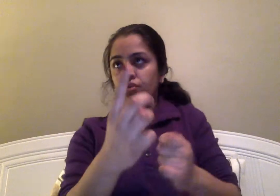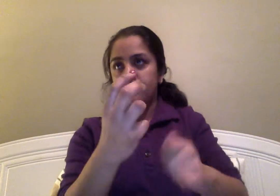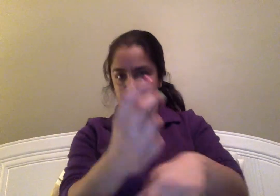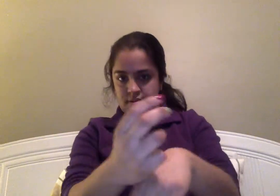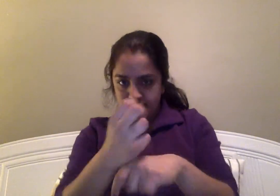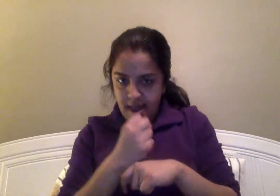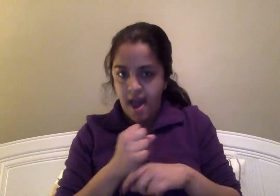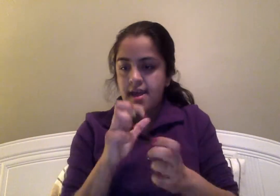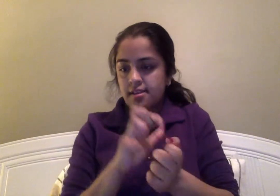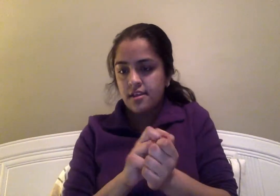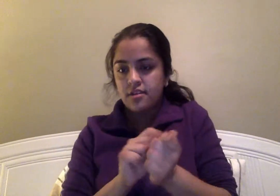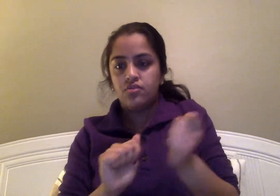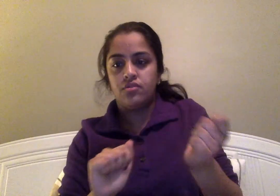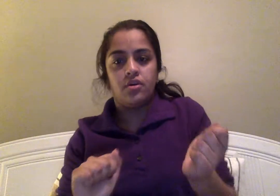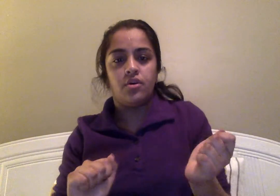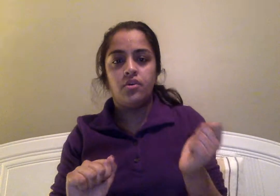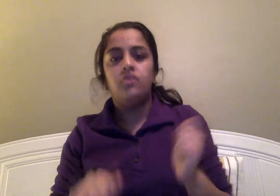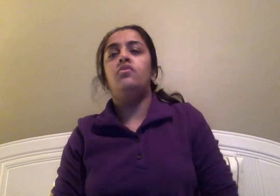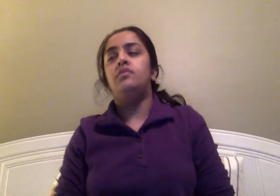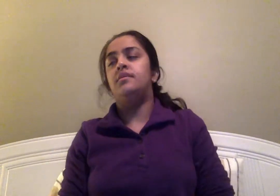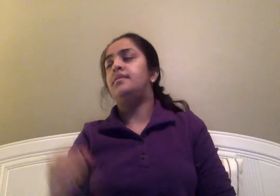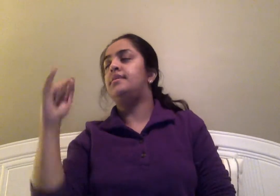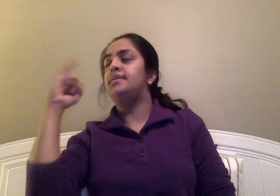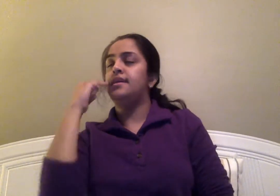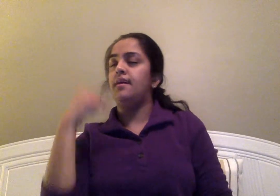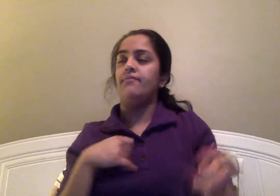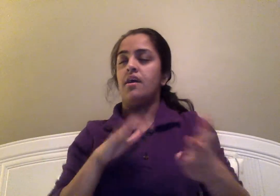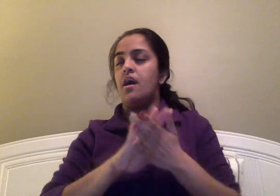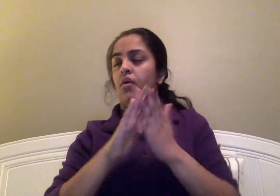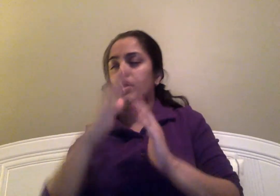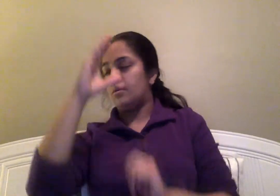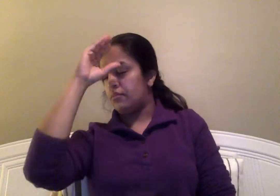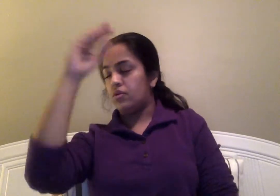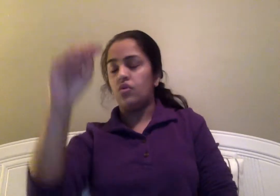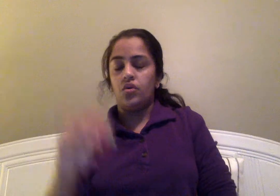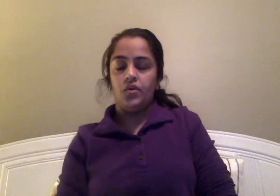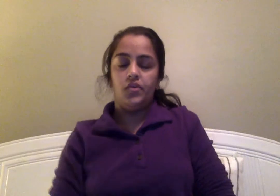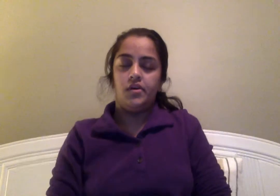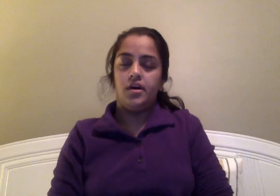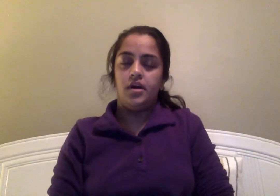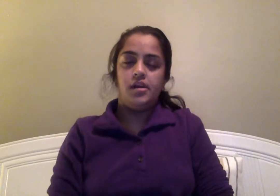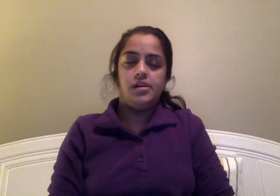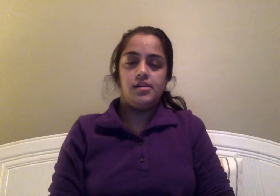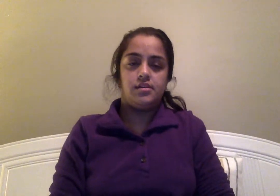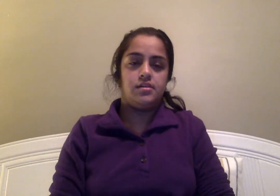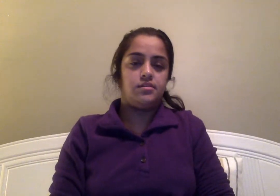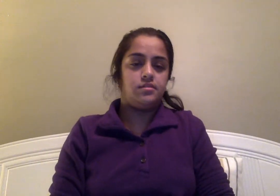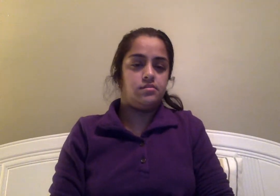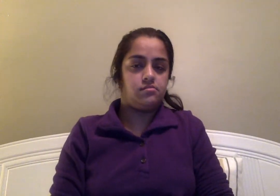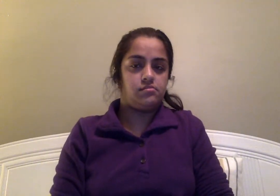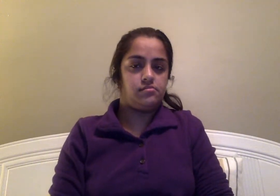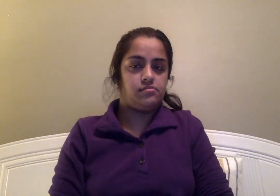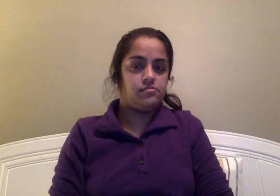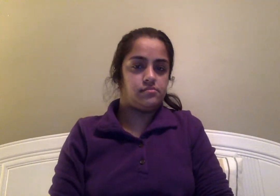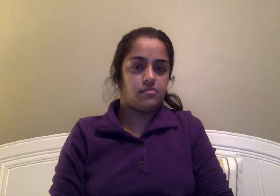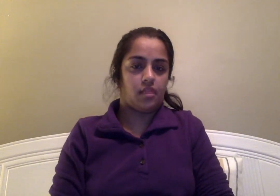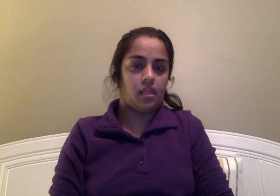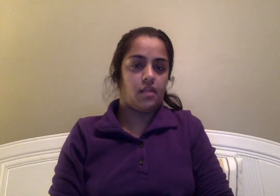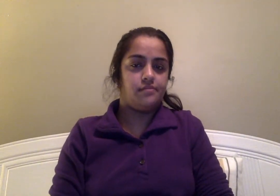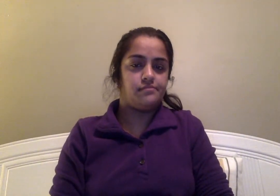had got destroyed, if I were a boy, I would